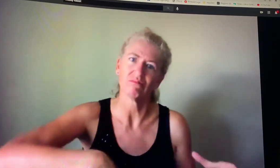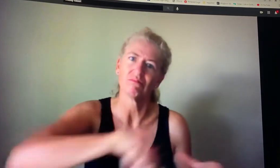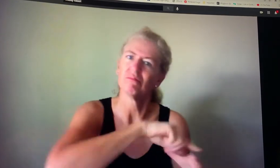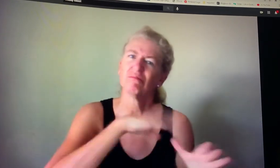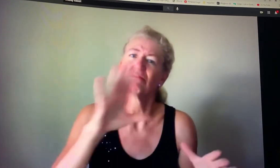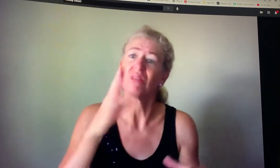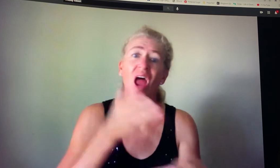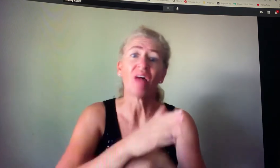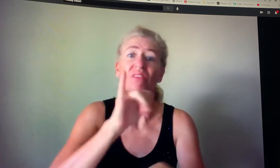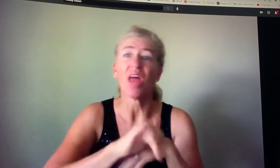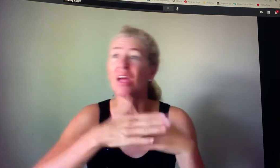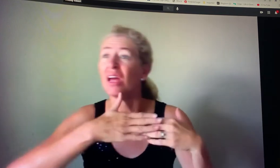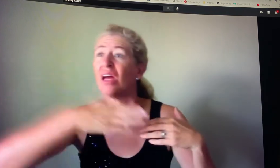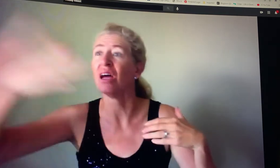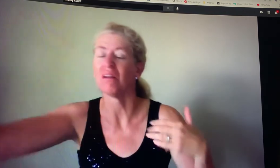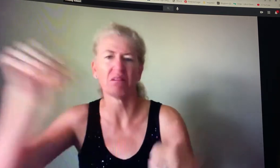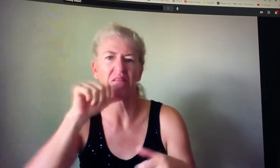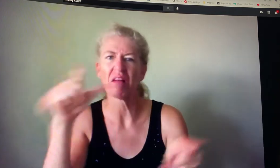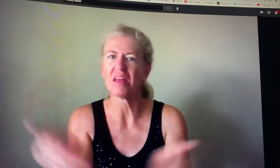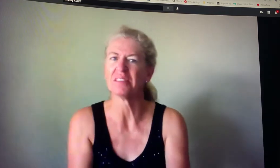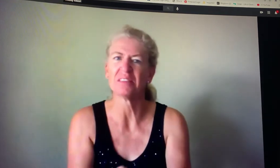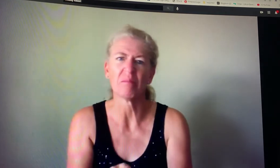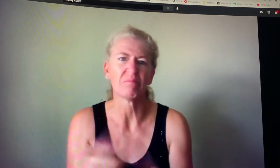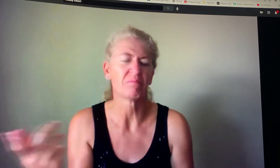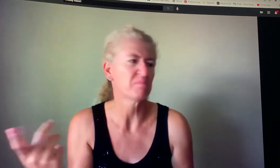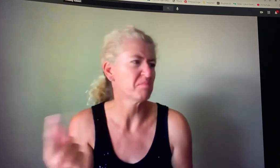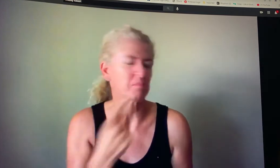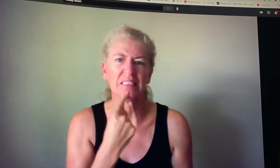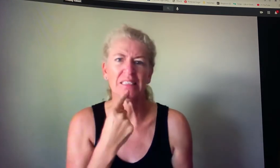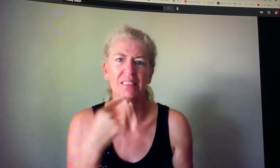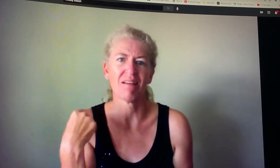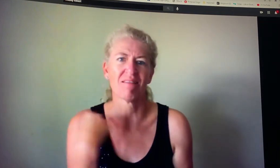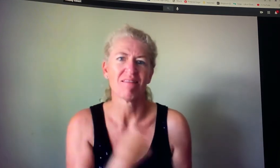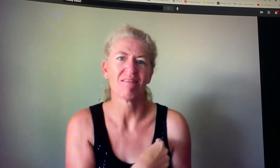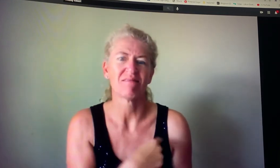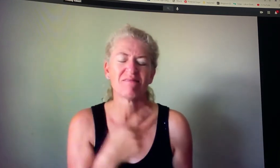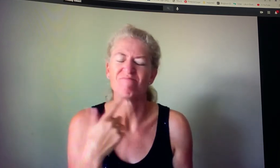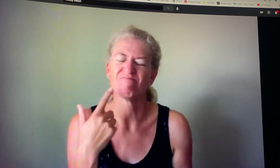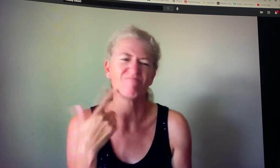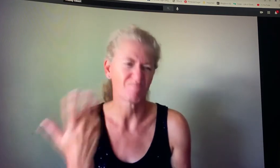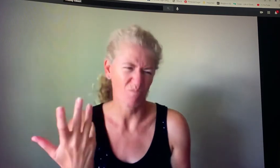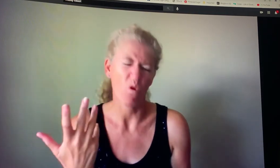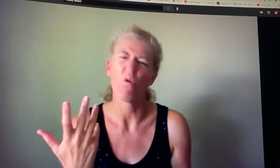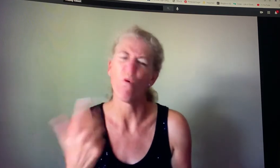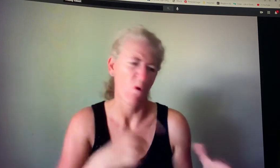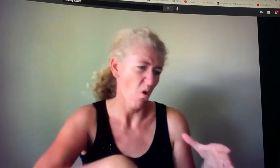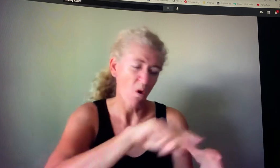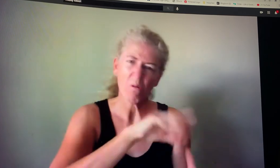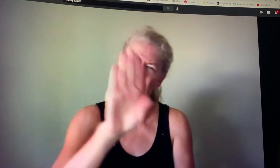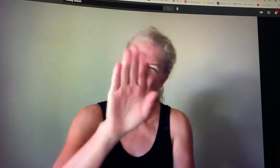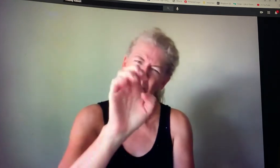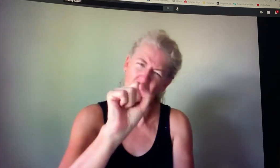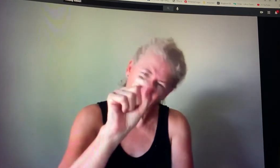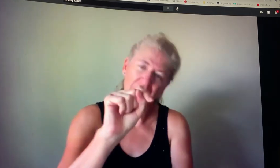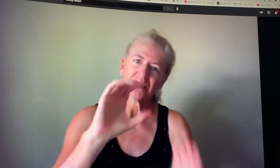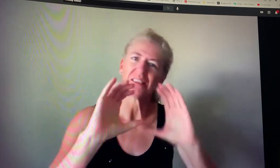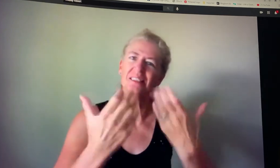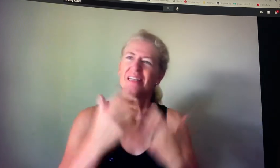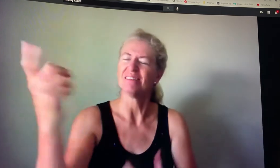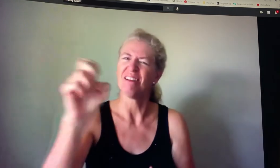a class like us there was nobody ever like us again that he ever experienced and he really missed that class he said